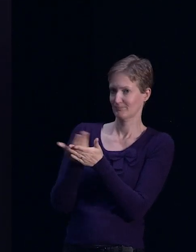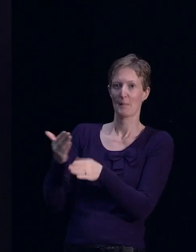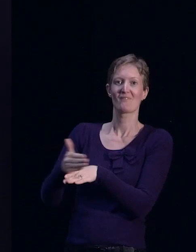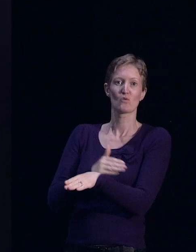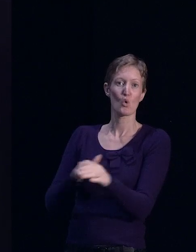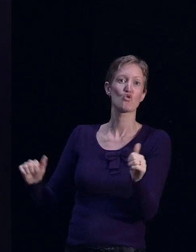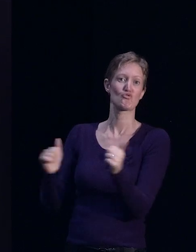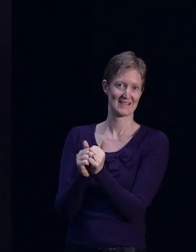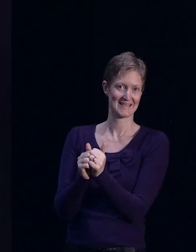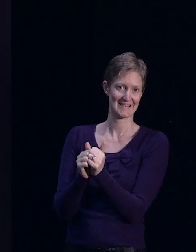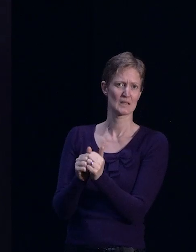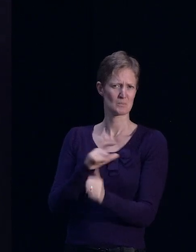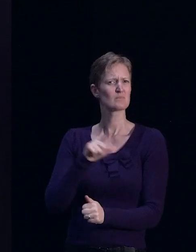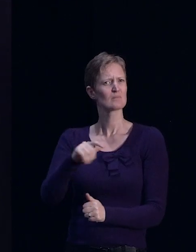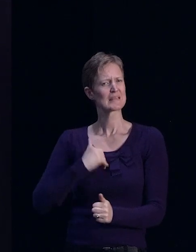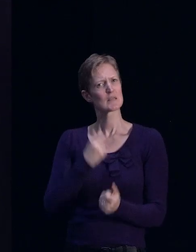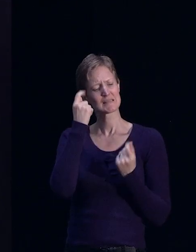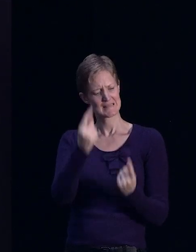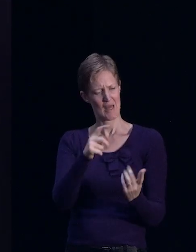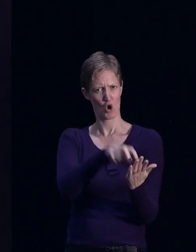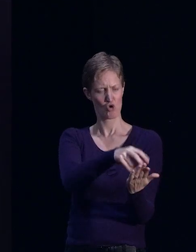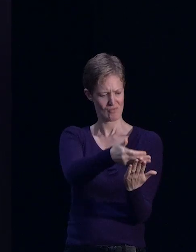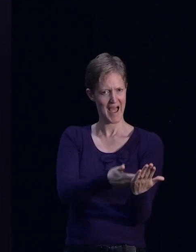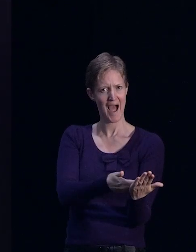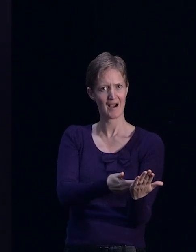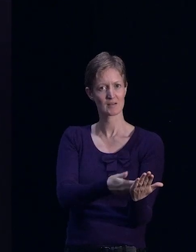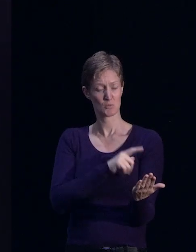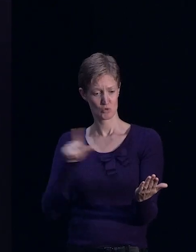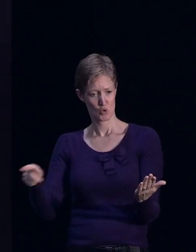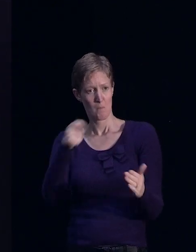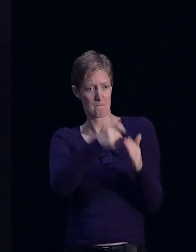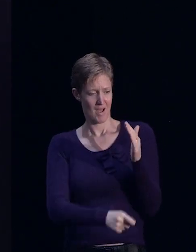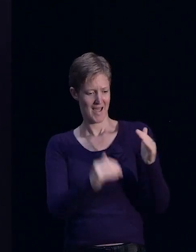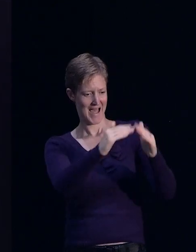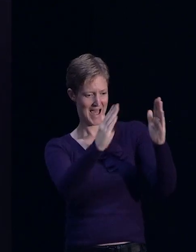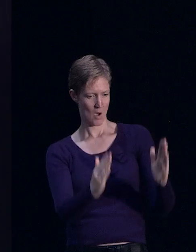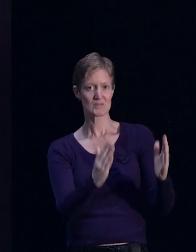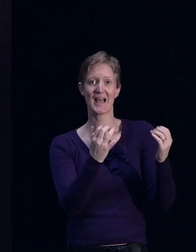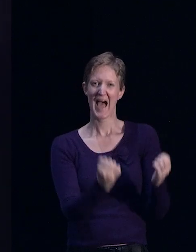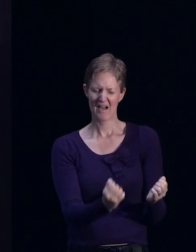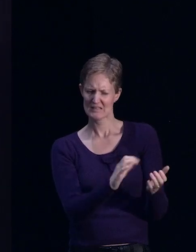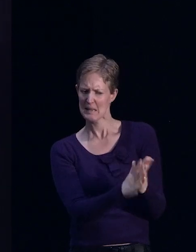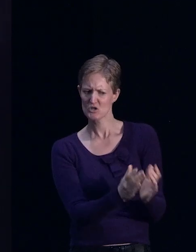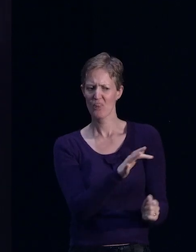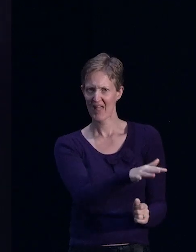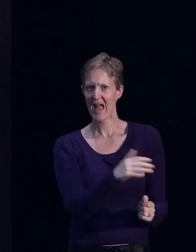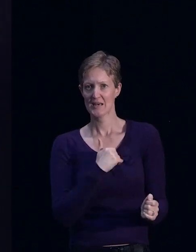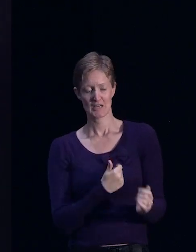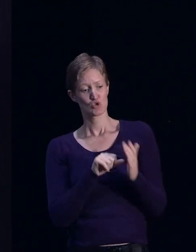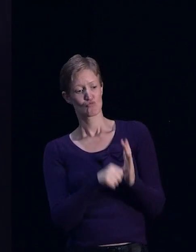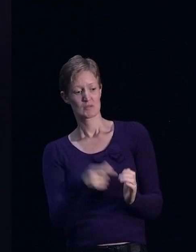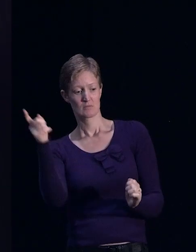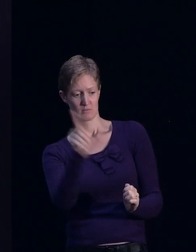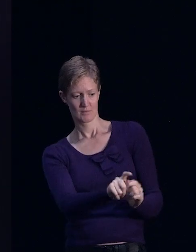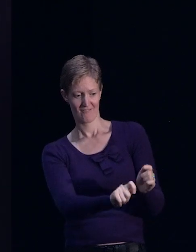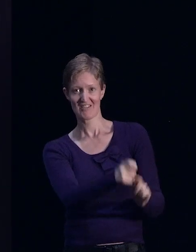because you need to understand that, simply because you're buying a dwelling that has some damage to it that you're reliant on an insurance contract to fix,